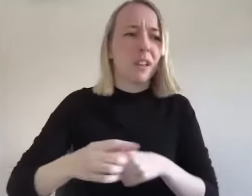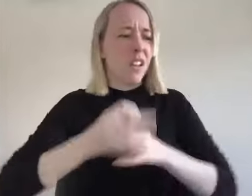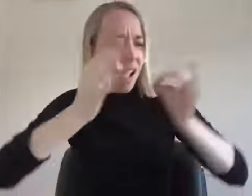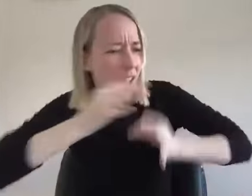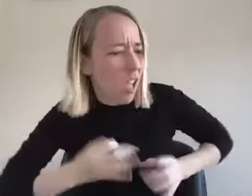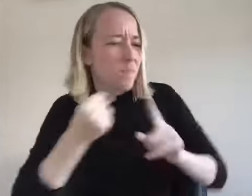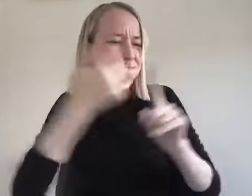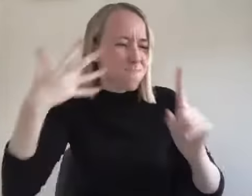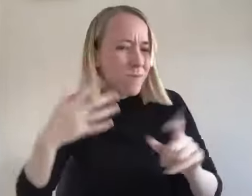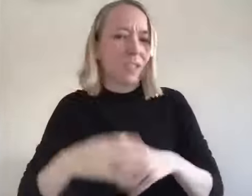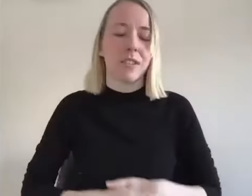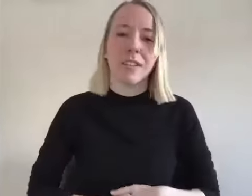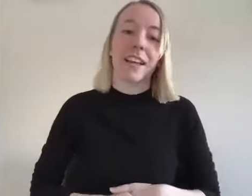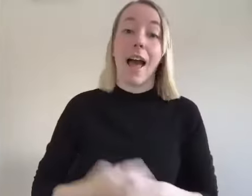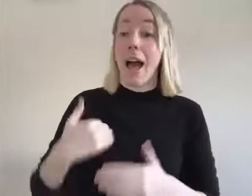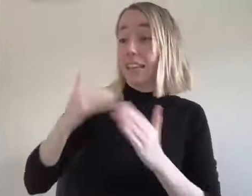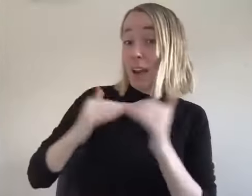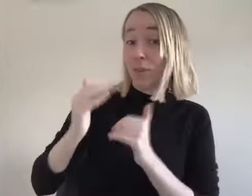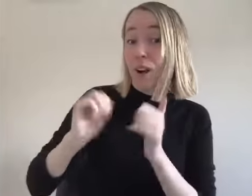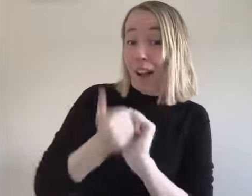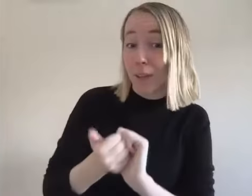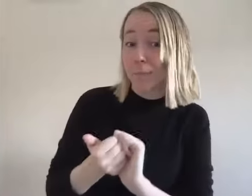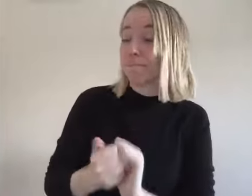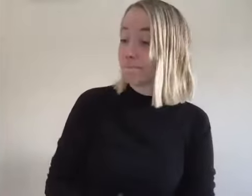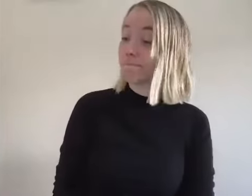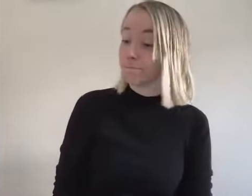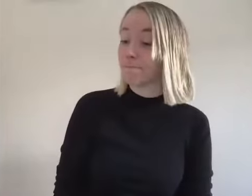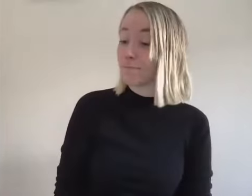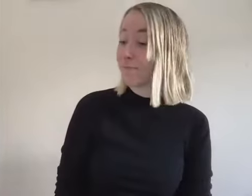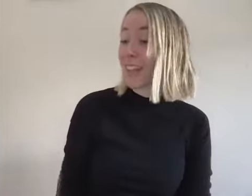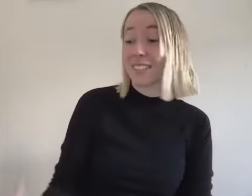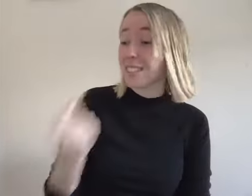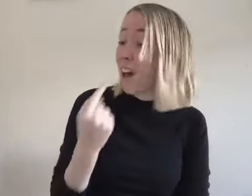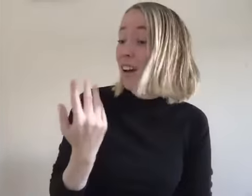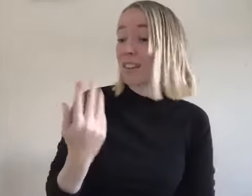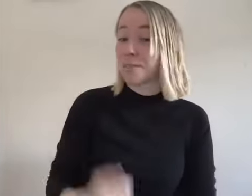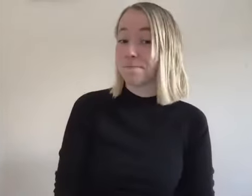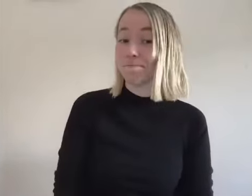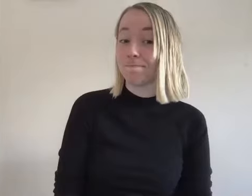situation that happened to them you know the way i give comfort to them is i'll look at them and go that sucks